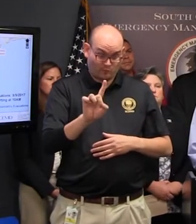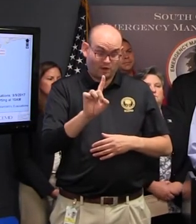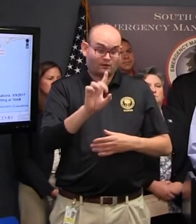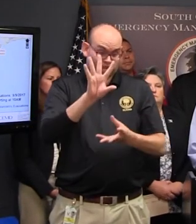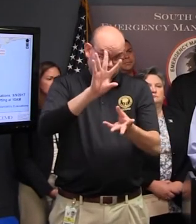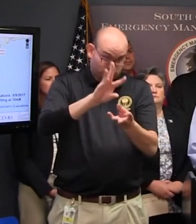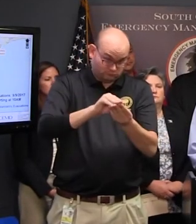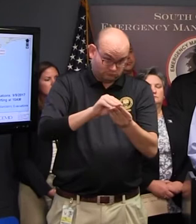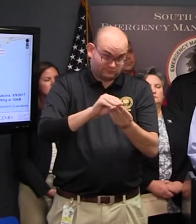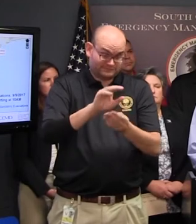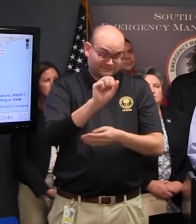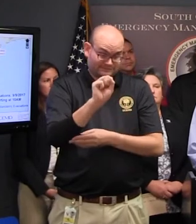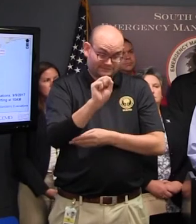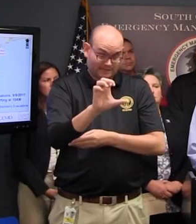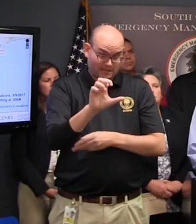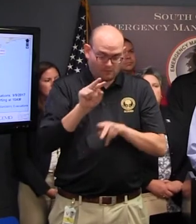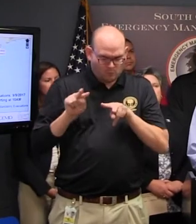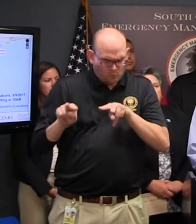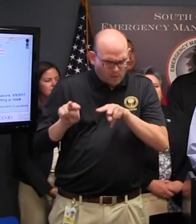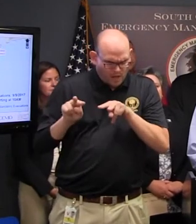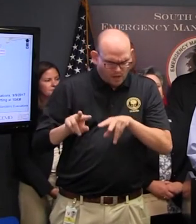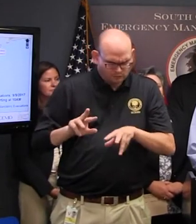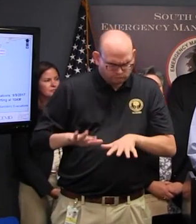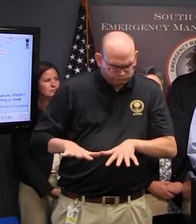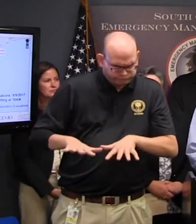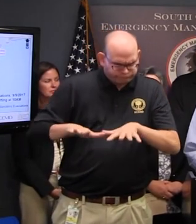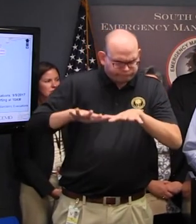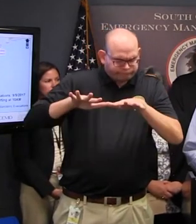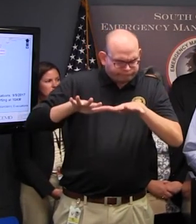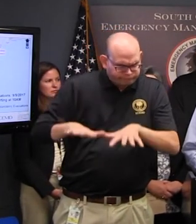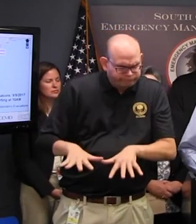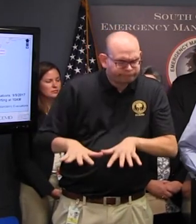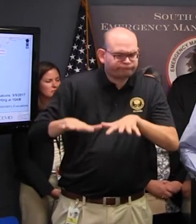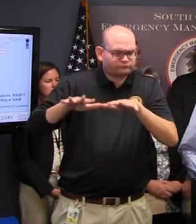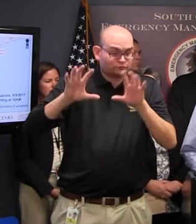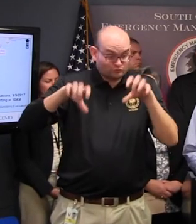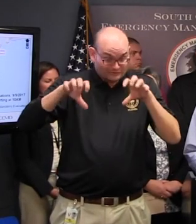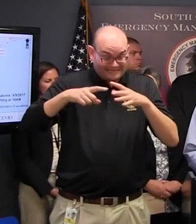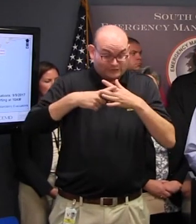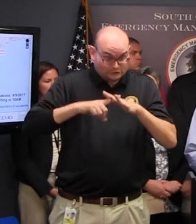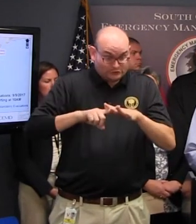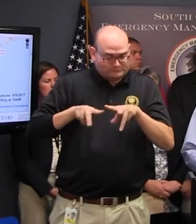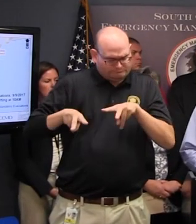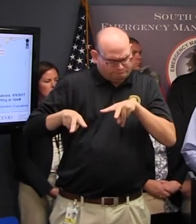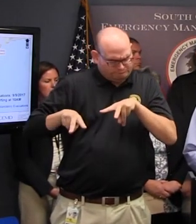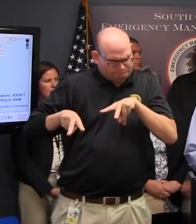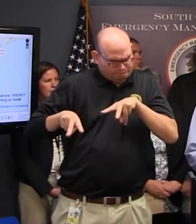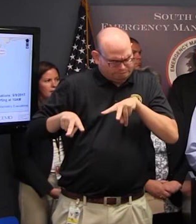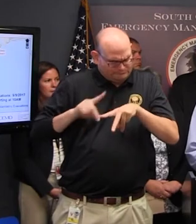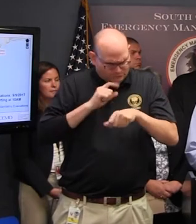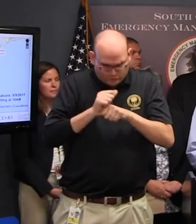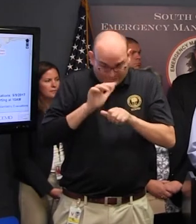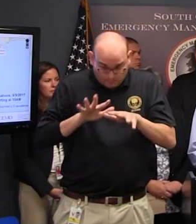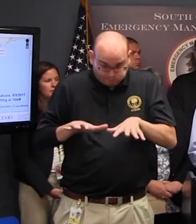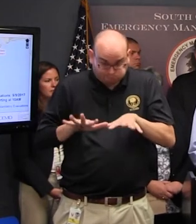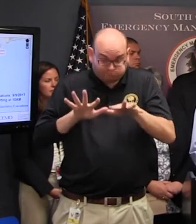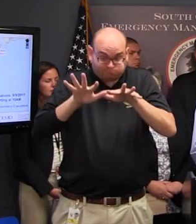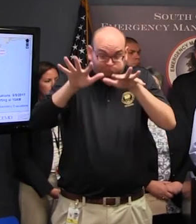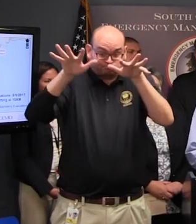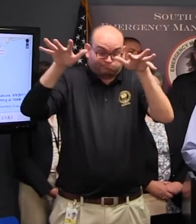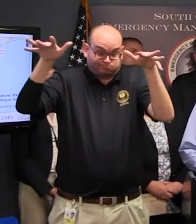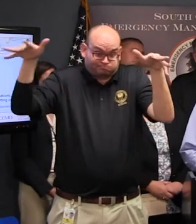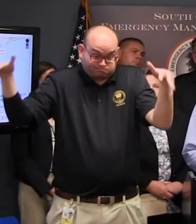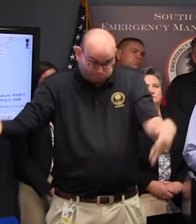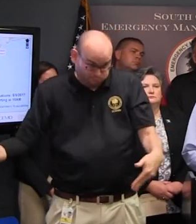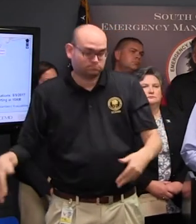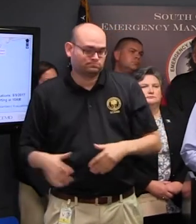that they will monitor and follow up on when the rains begin as I mentioned we have a lot of hotel rooms available for people who